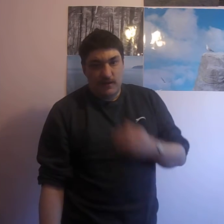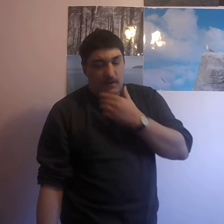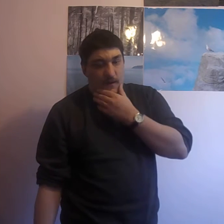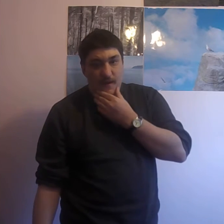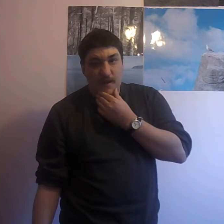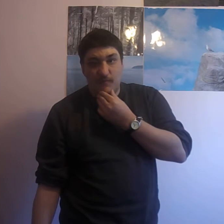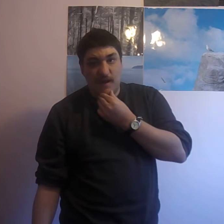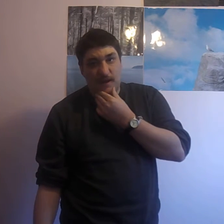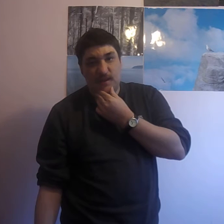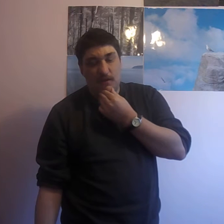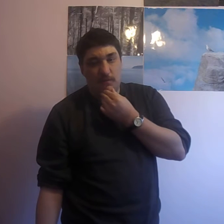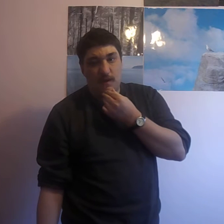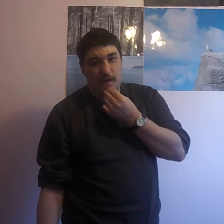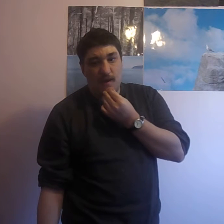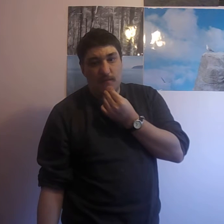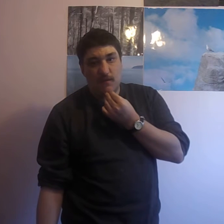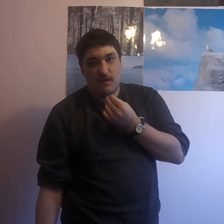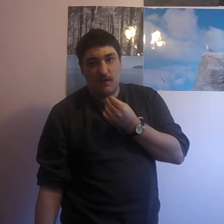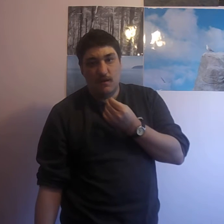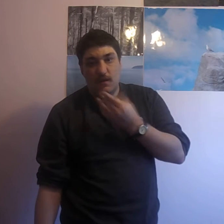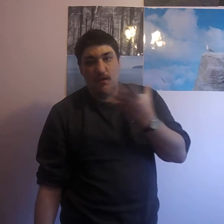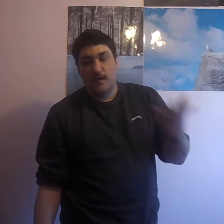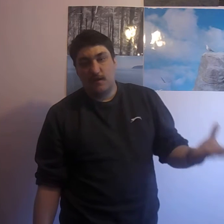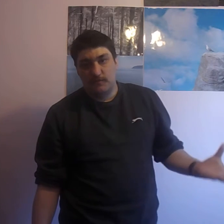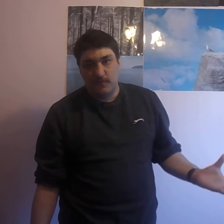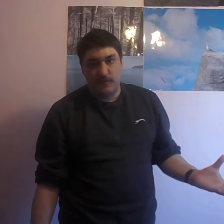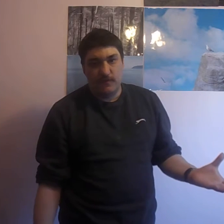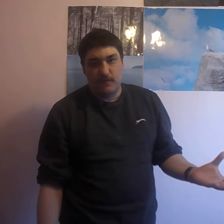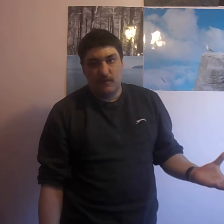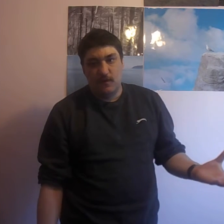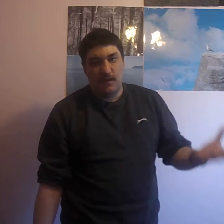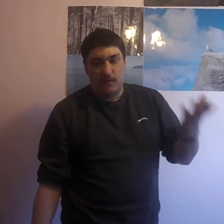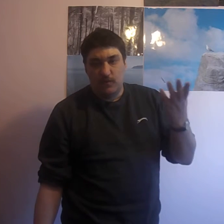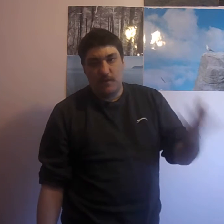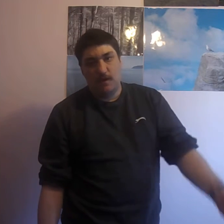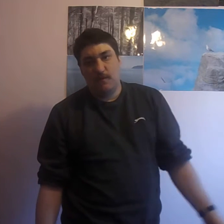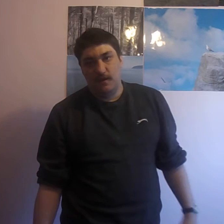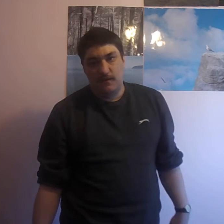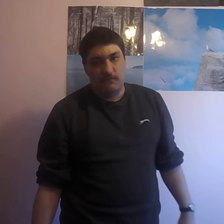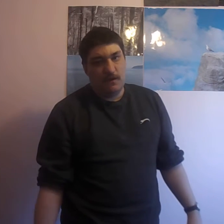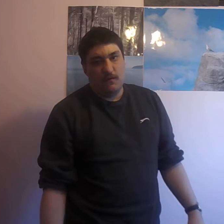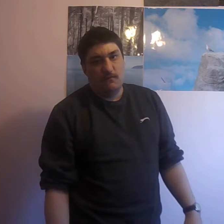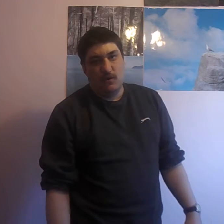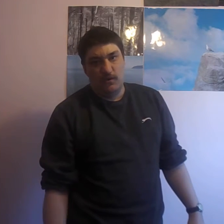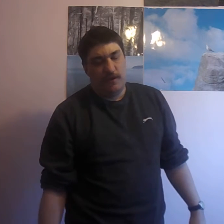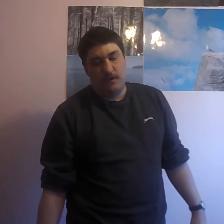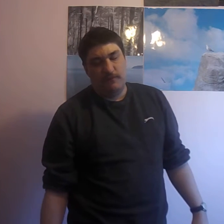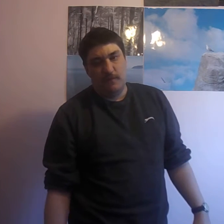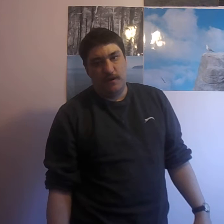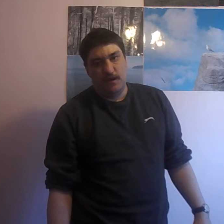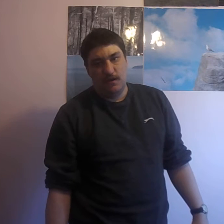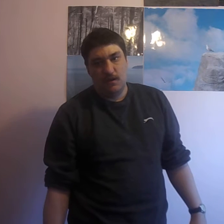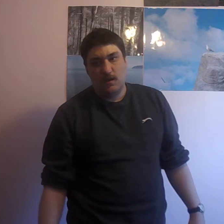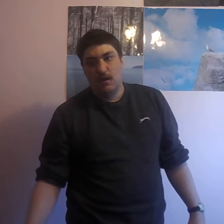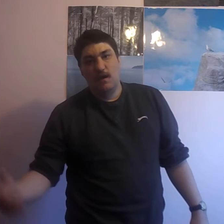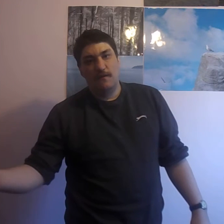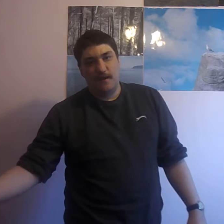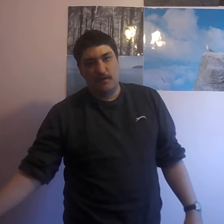They could make single player games. They could, and they would make more than enough money. They could